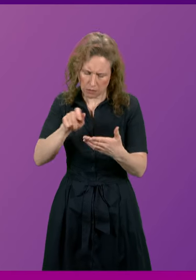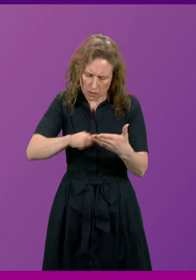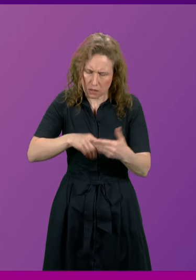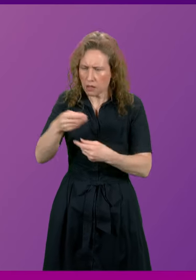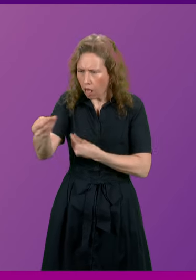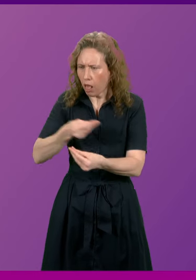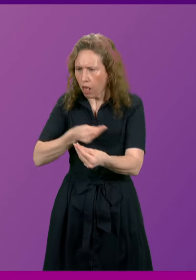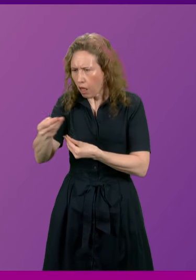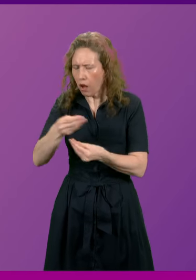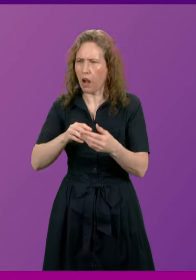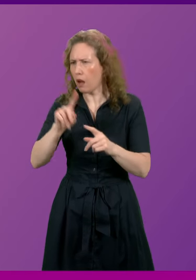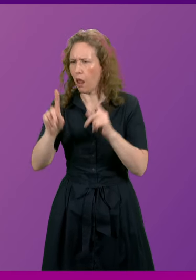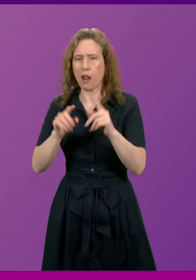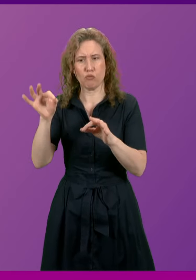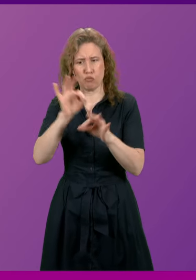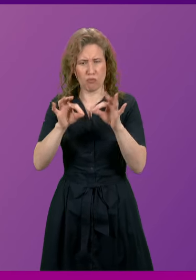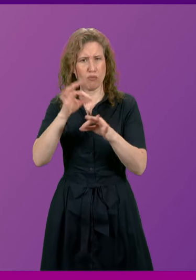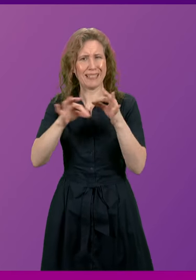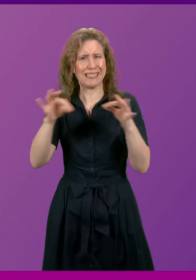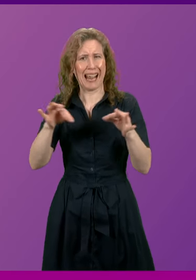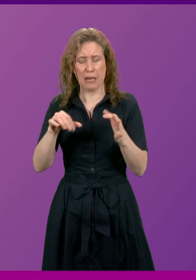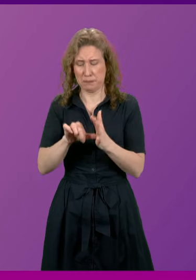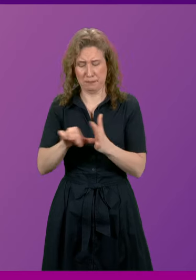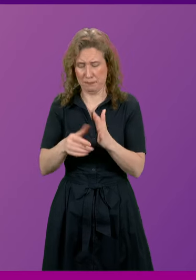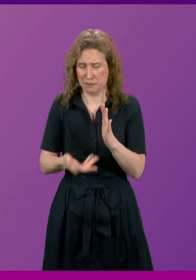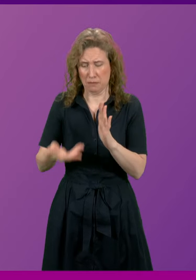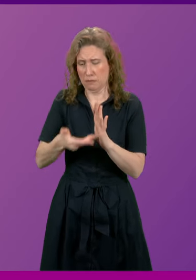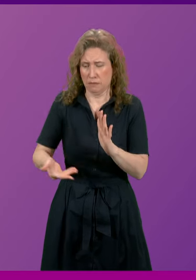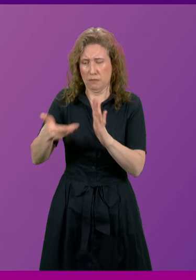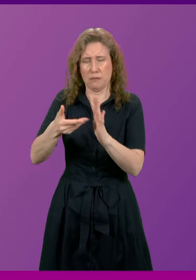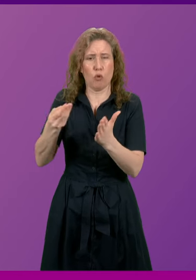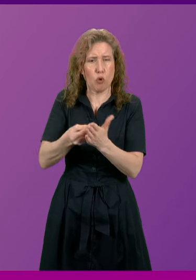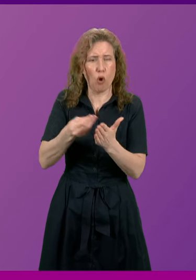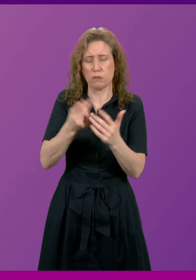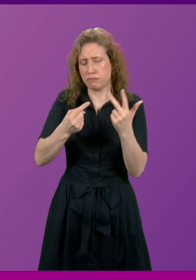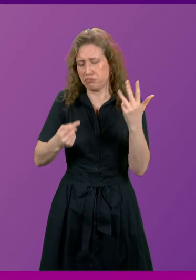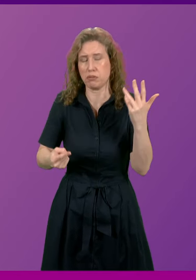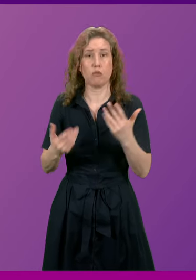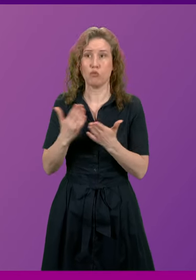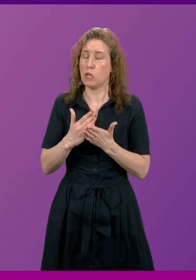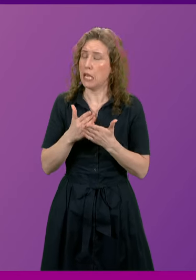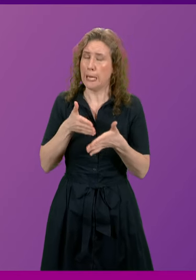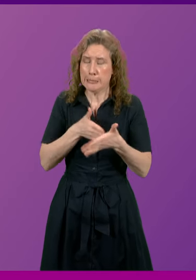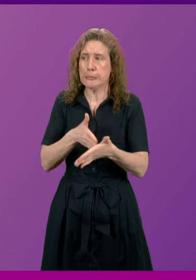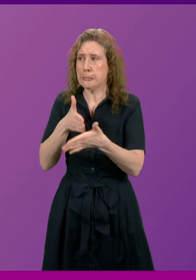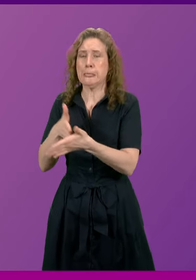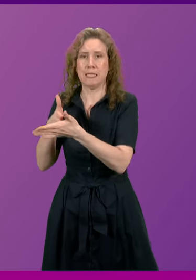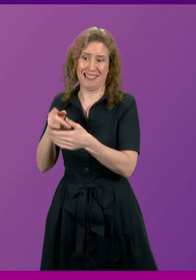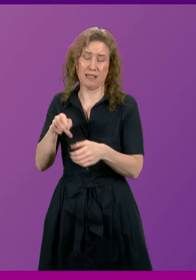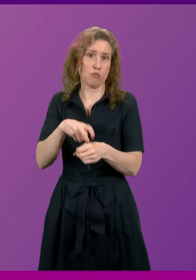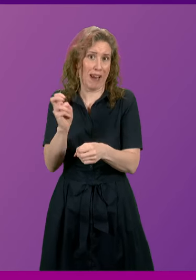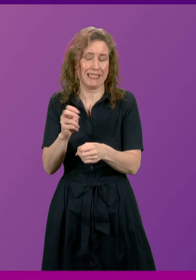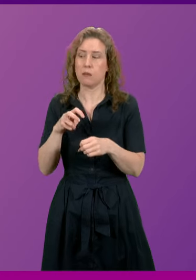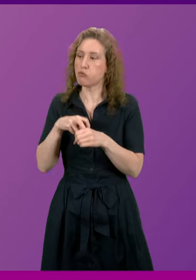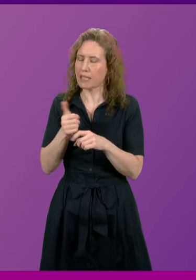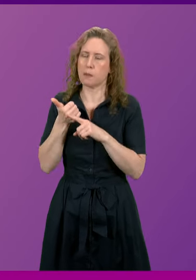trade. So I think that's a scale of the competitive disadvantage that's been inflicted by the folly of Brexit which unfortunately is supported by